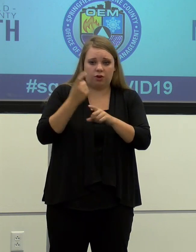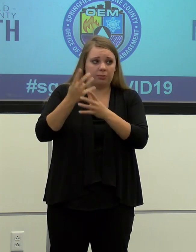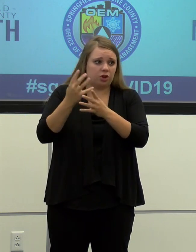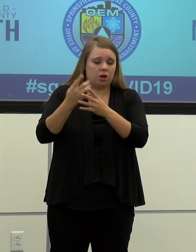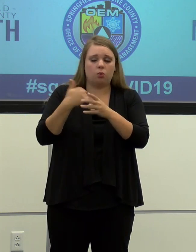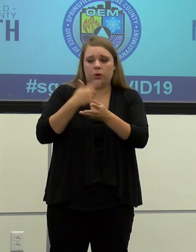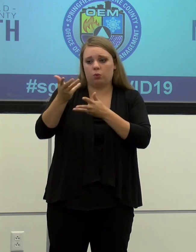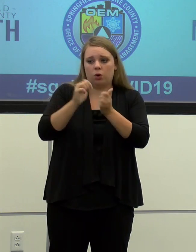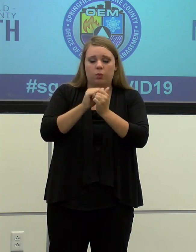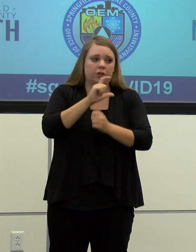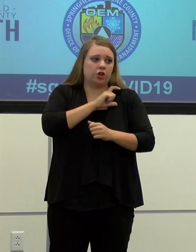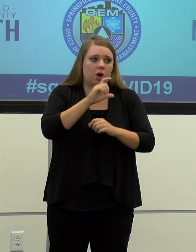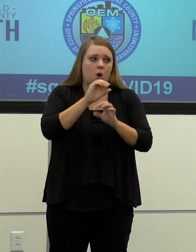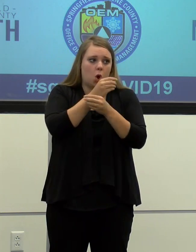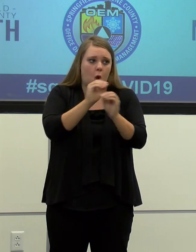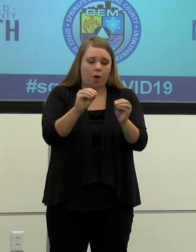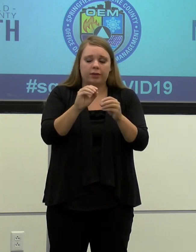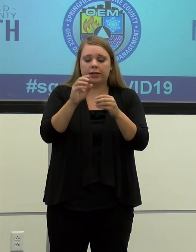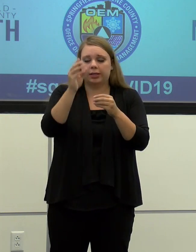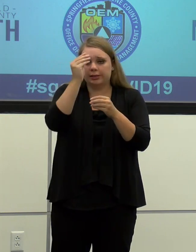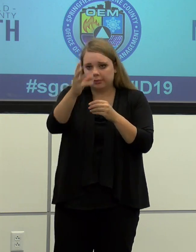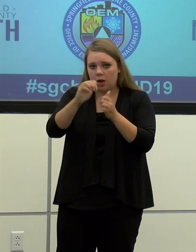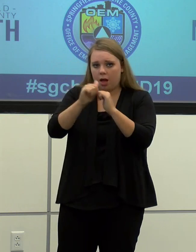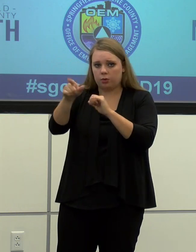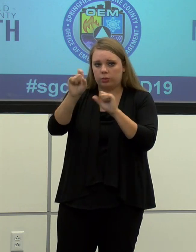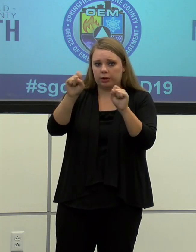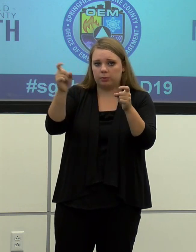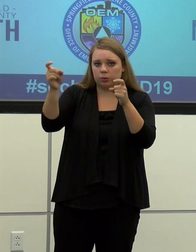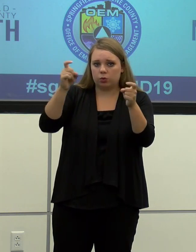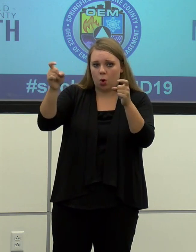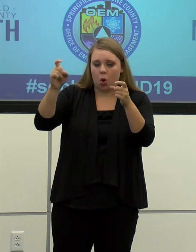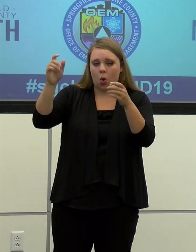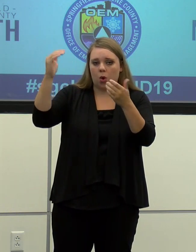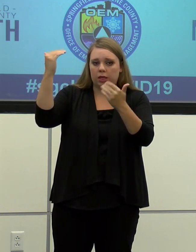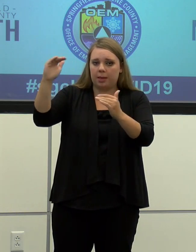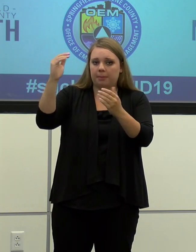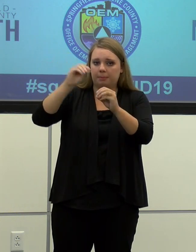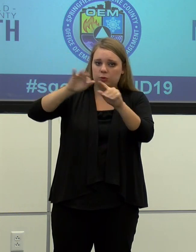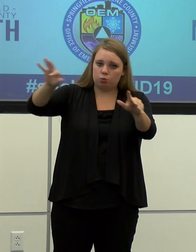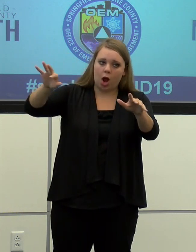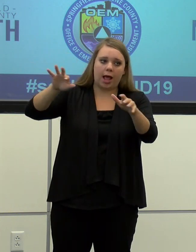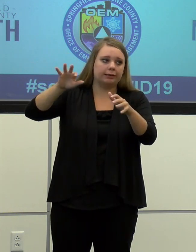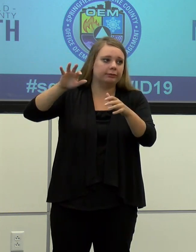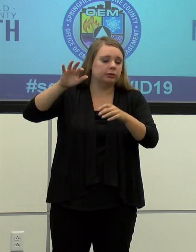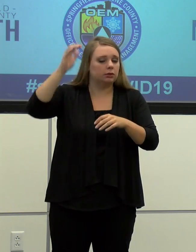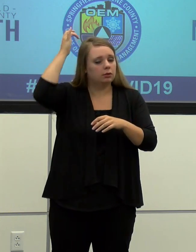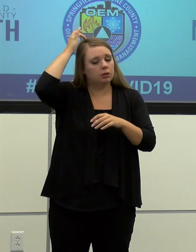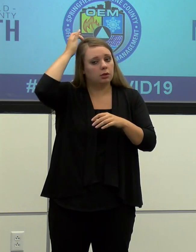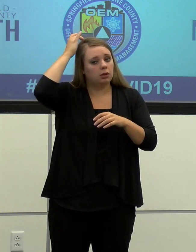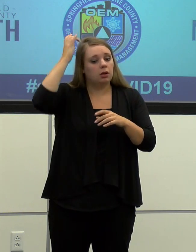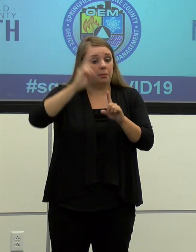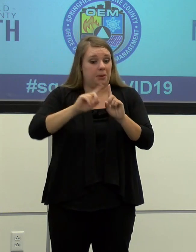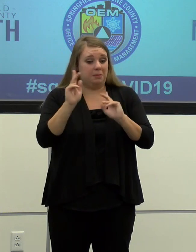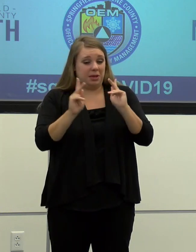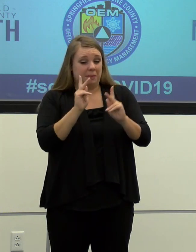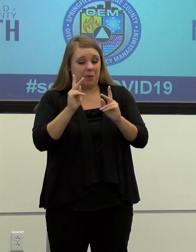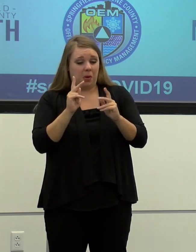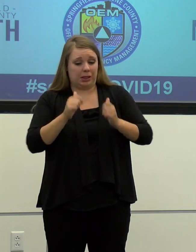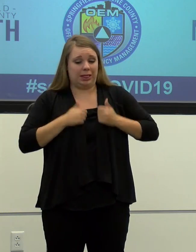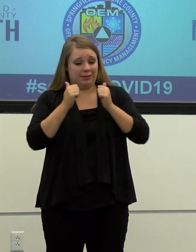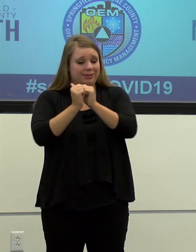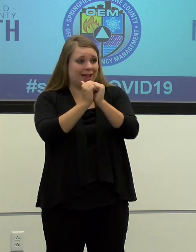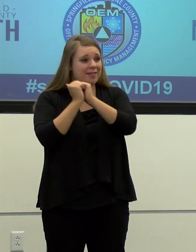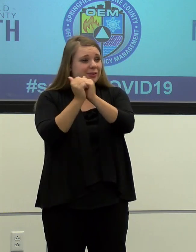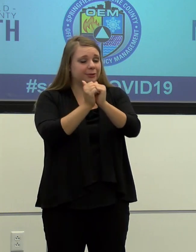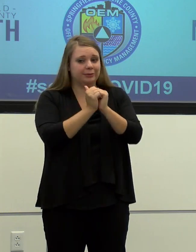office to give them guidance on how they can control a further spread. But, uh, when you have people, you know, housed together